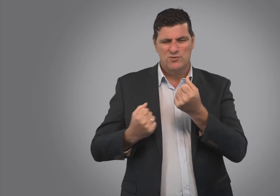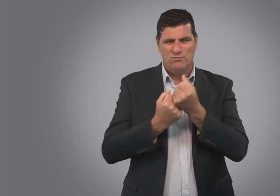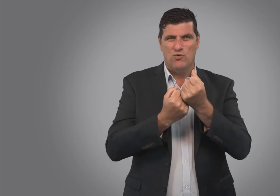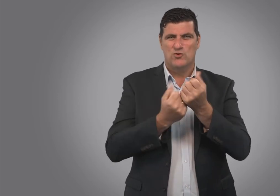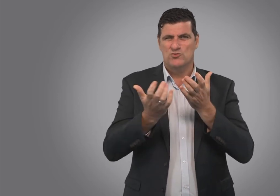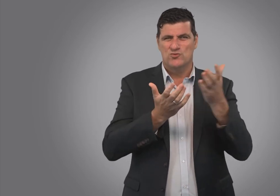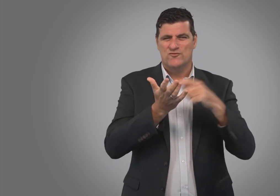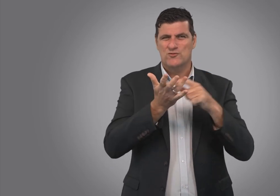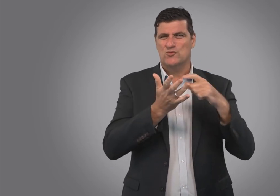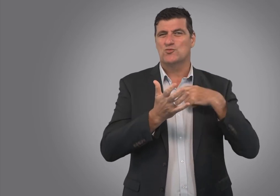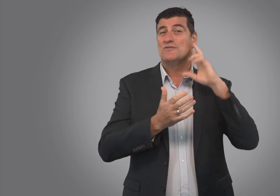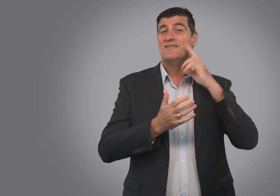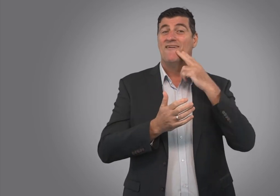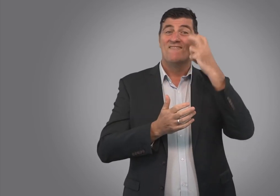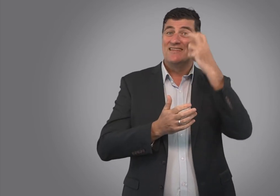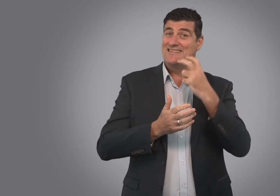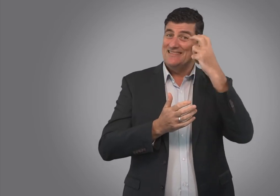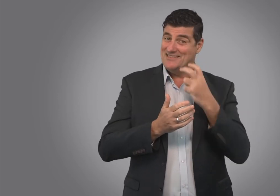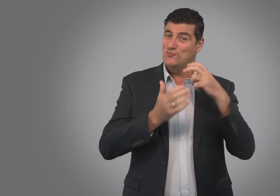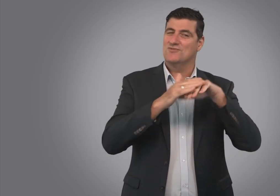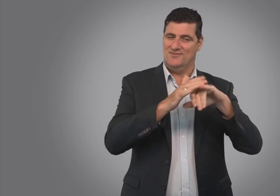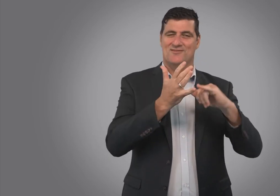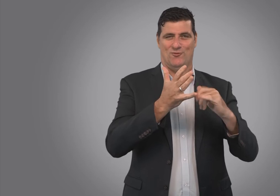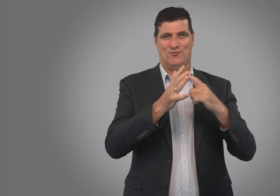Seniors in South Australia, quite successfully.